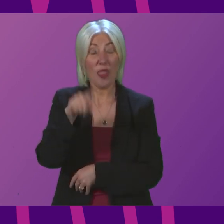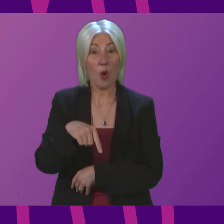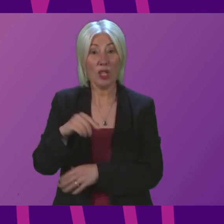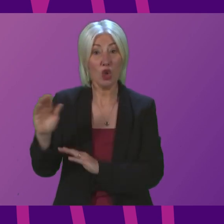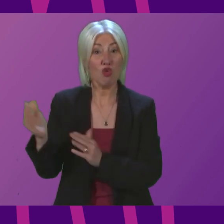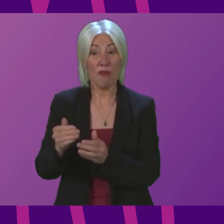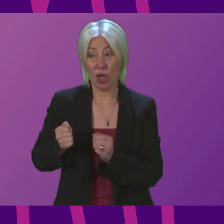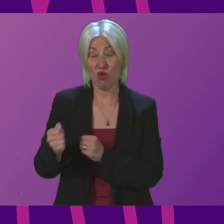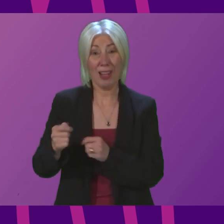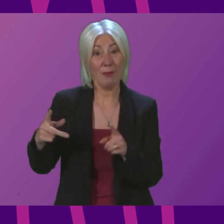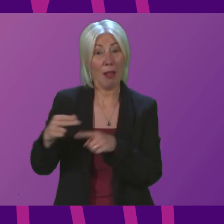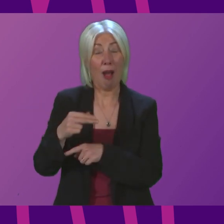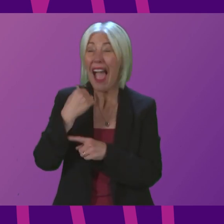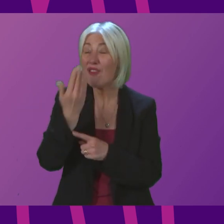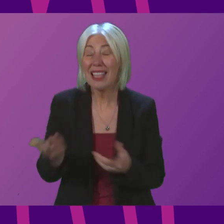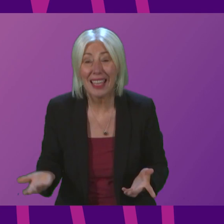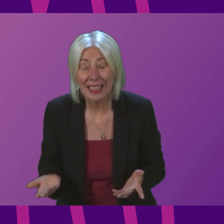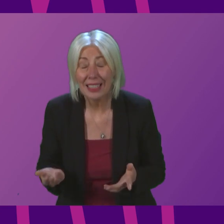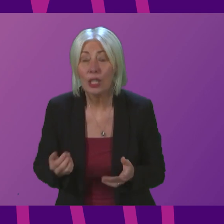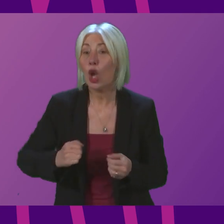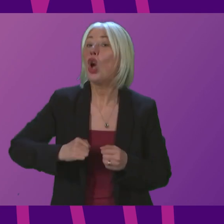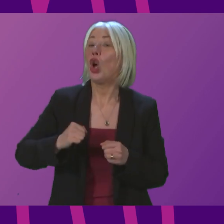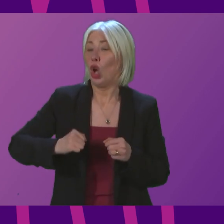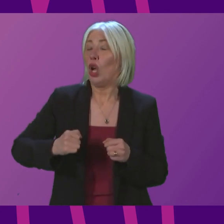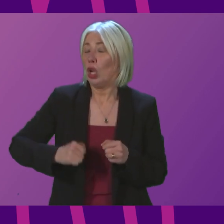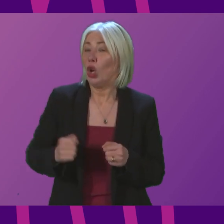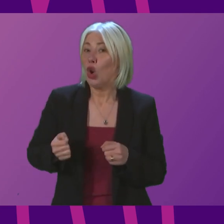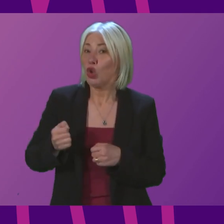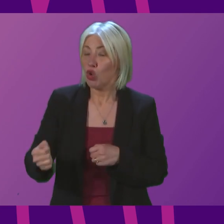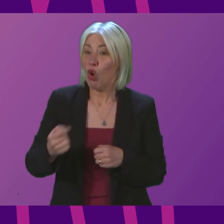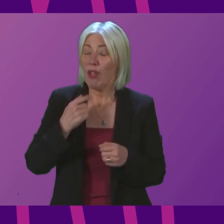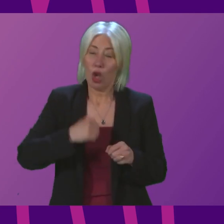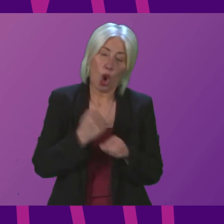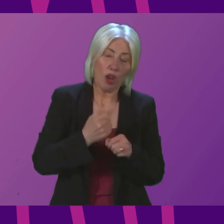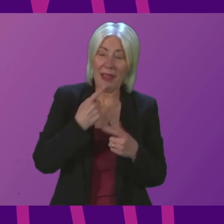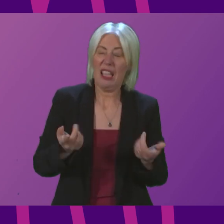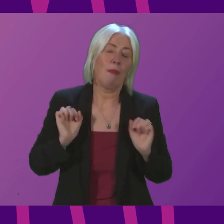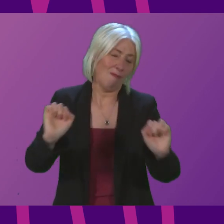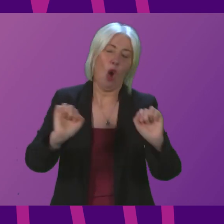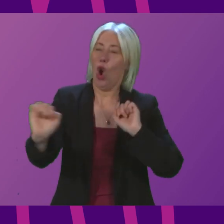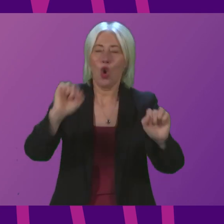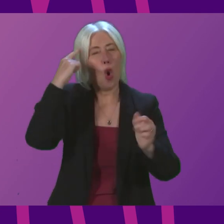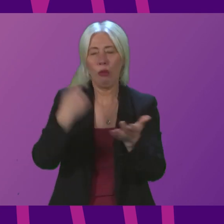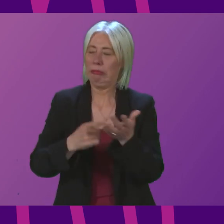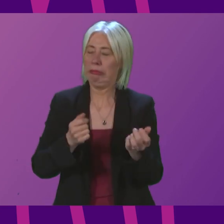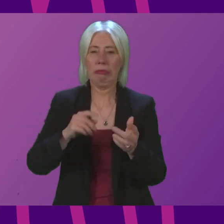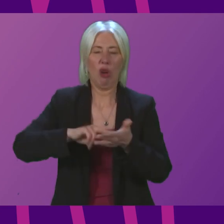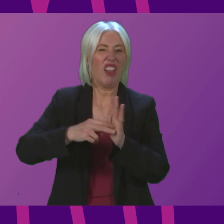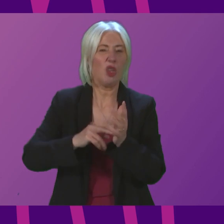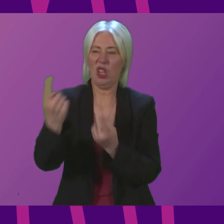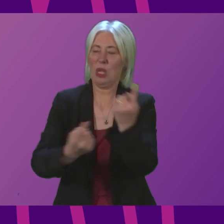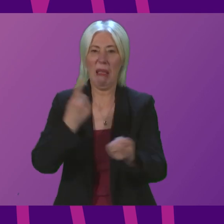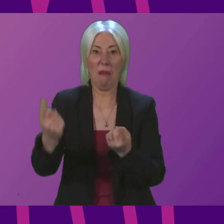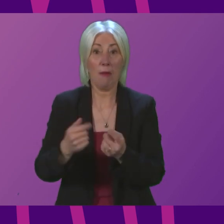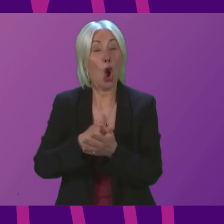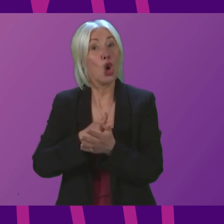a day and the message from Scottrail and the Scottish government is simply to make your own arrangements normally when there's a significant disruption on rail